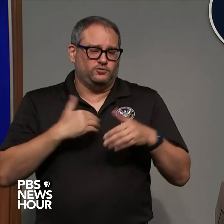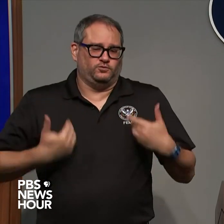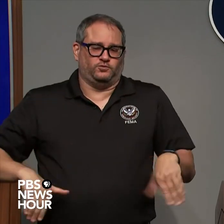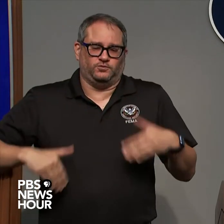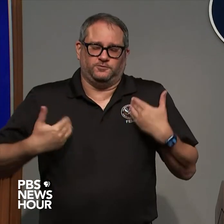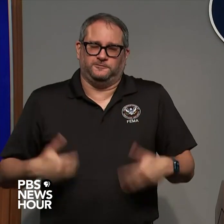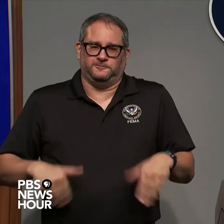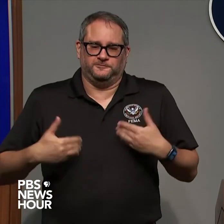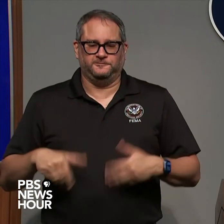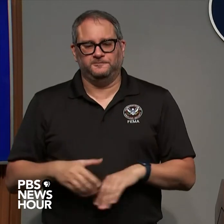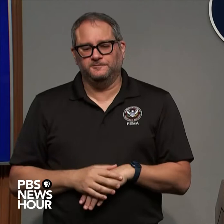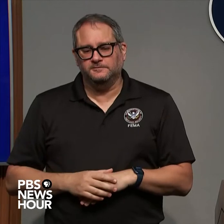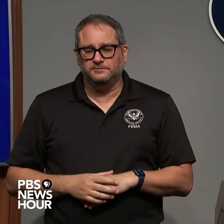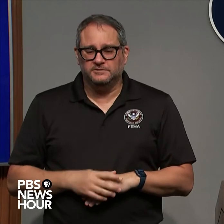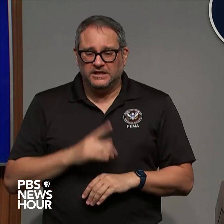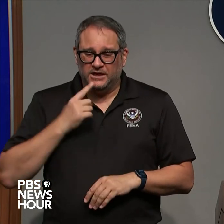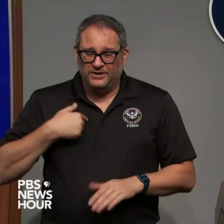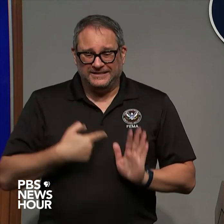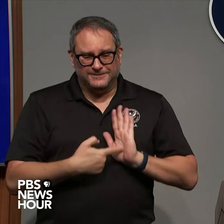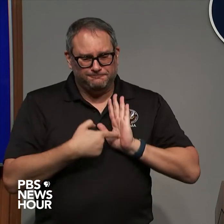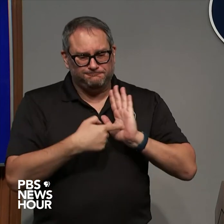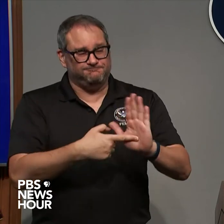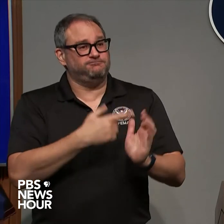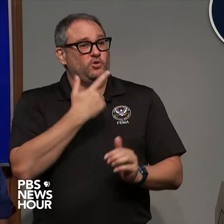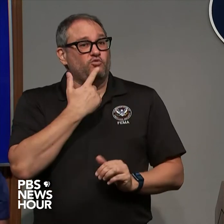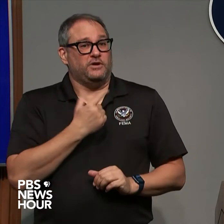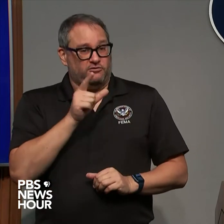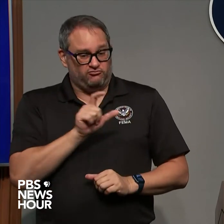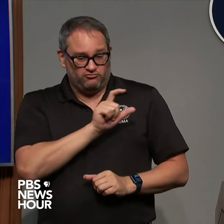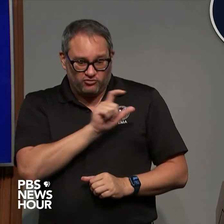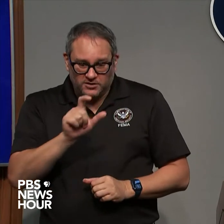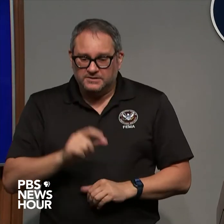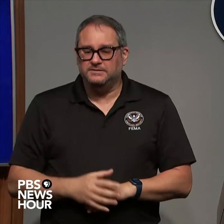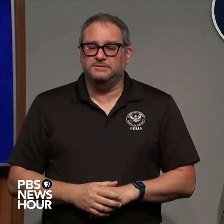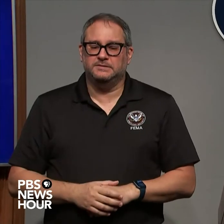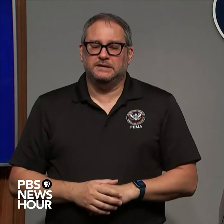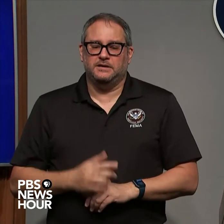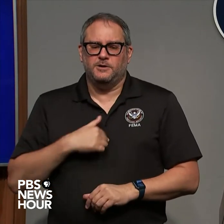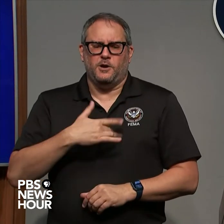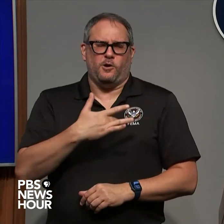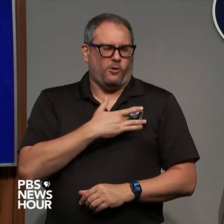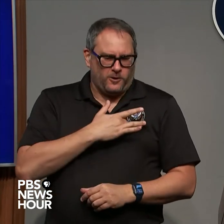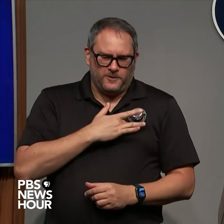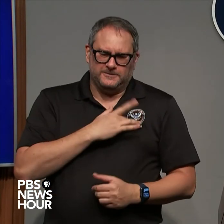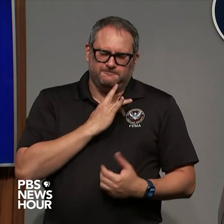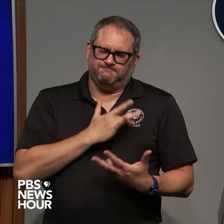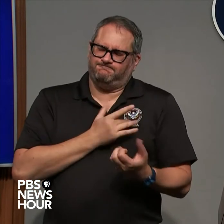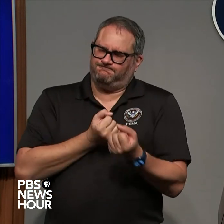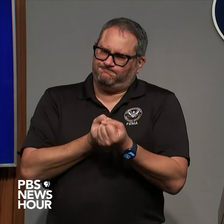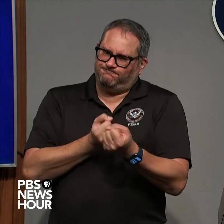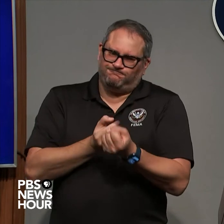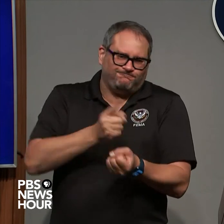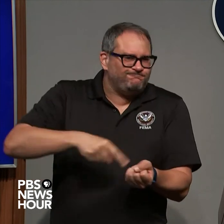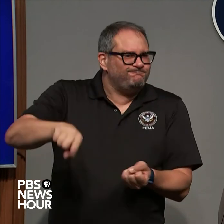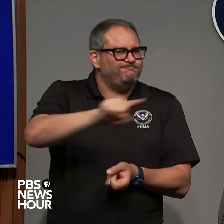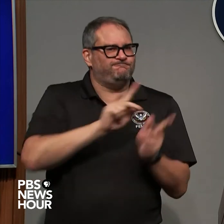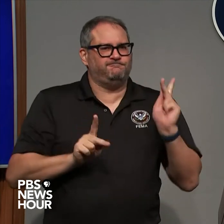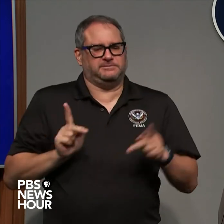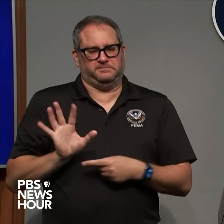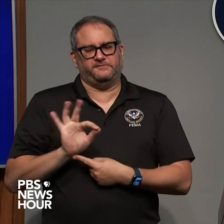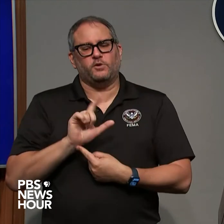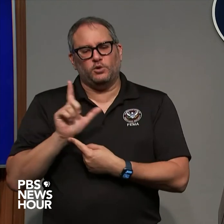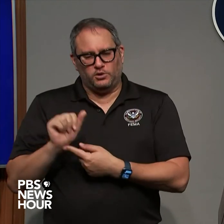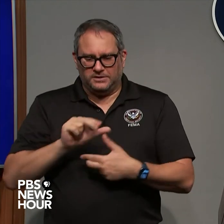of the American Red Cross our hearts are with everyone that's in the path of Hurricane Ian please